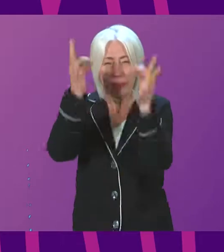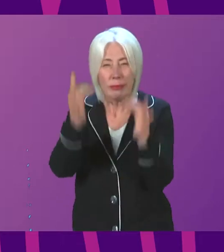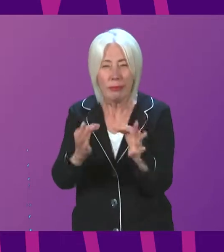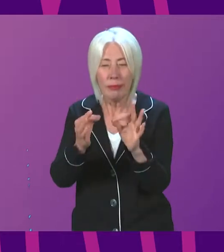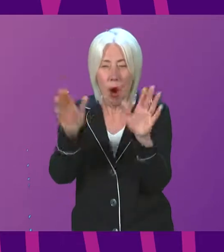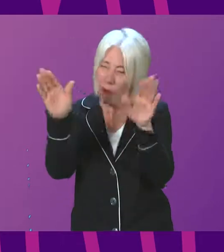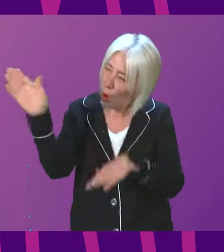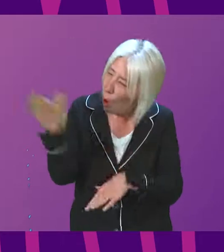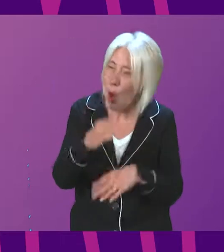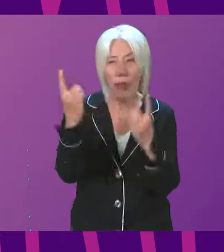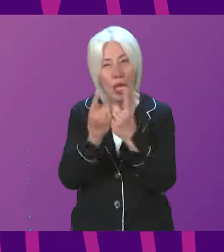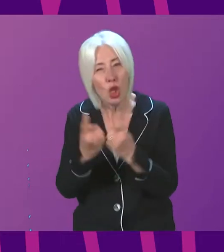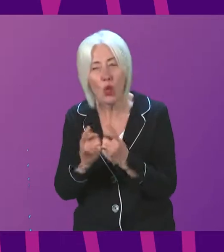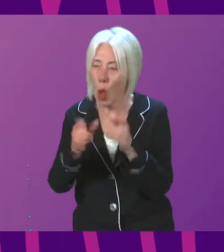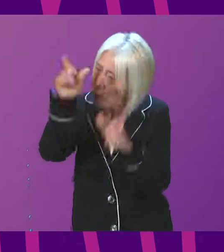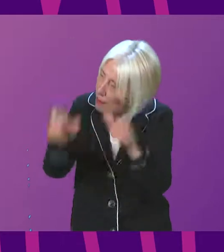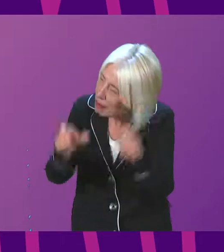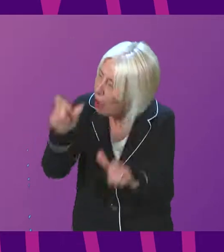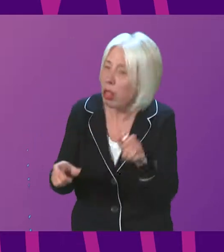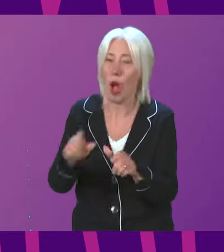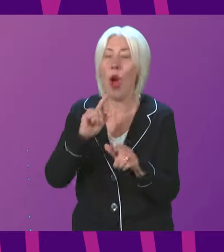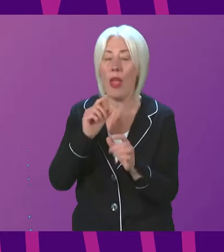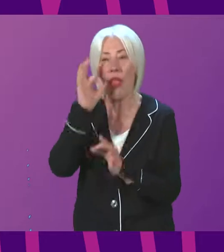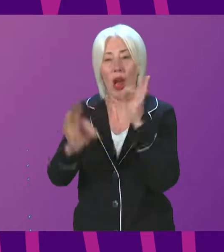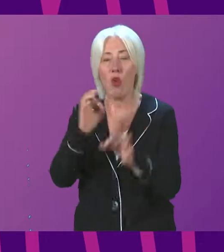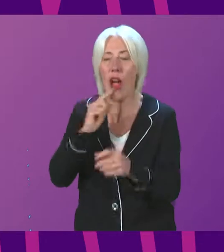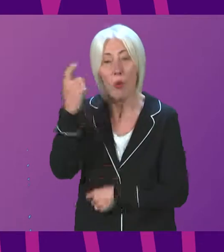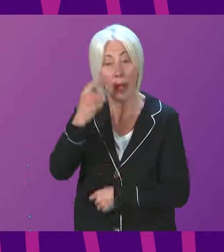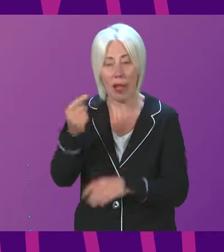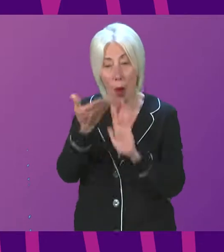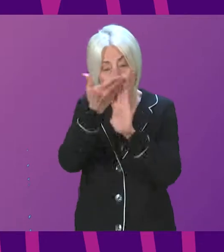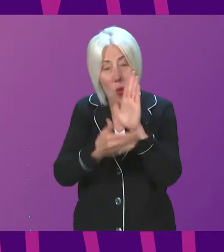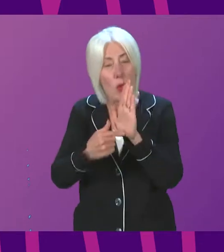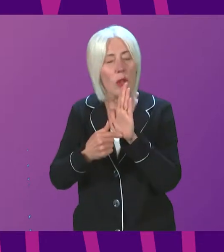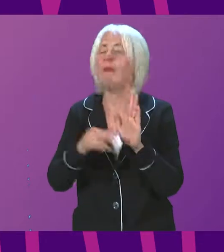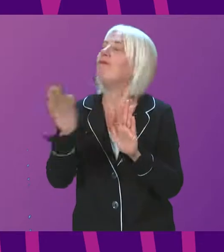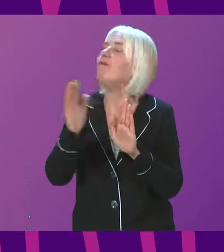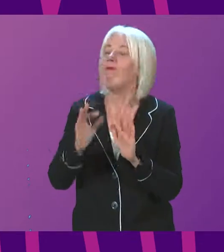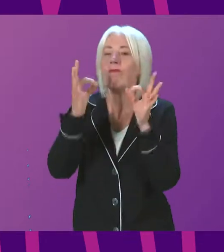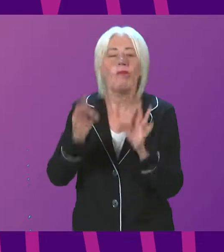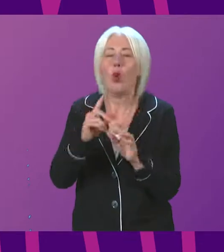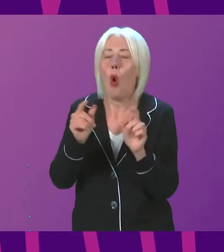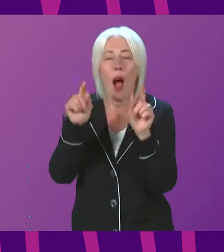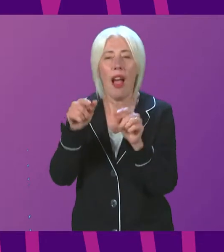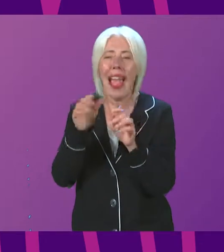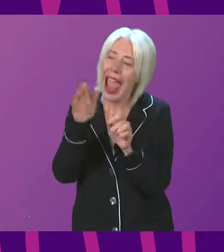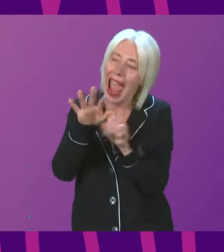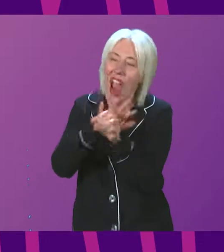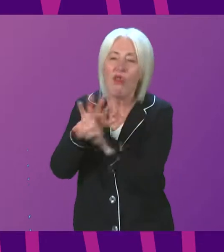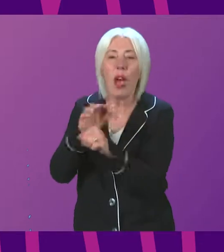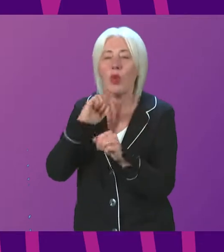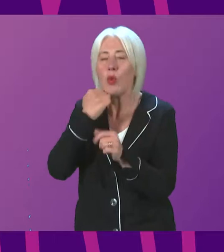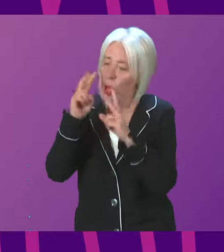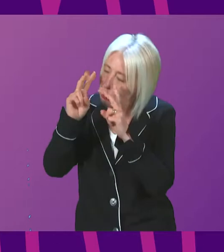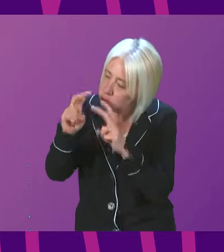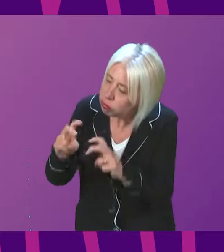issue or every person that the Inquiry will consider. Instead they specify areas of investigation and